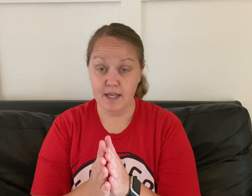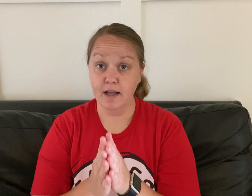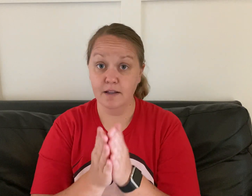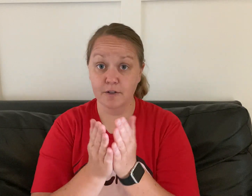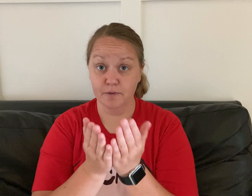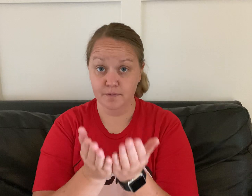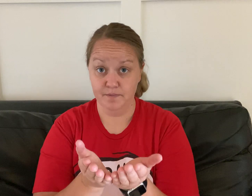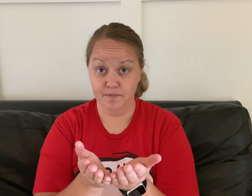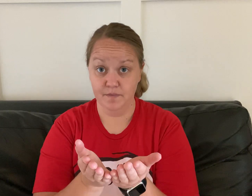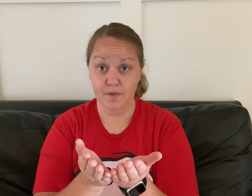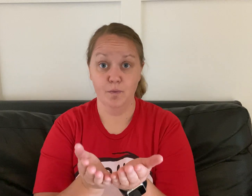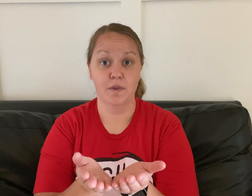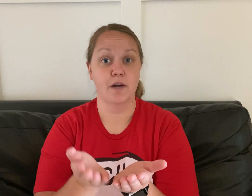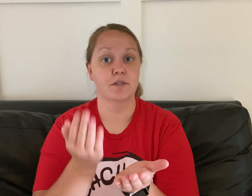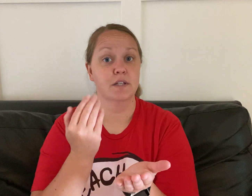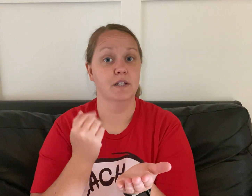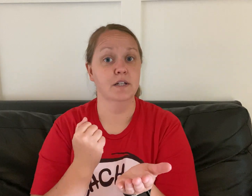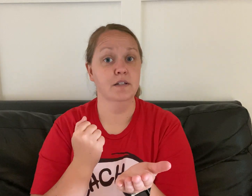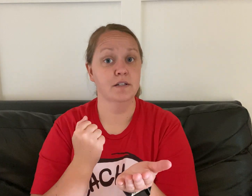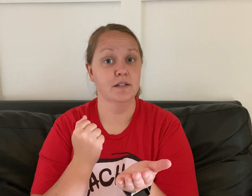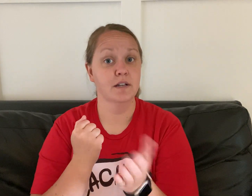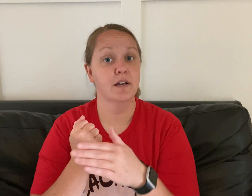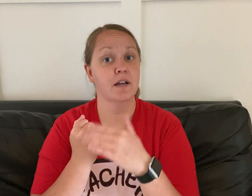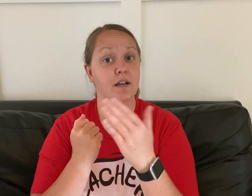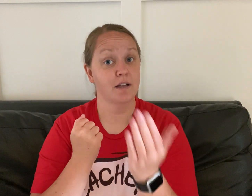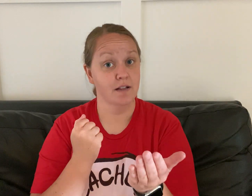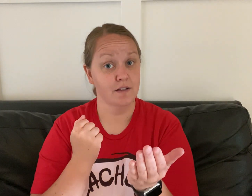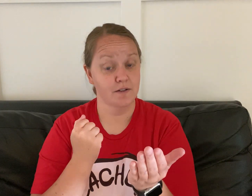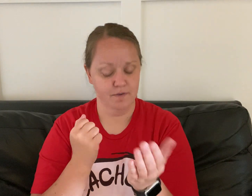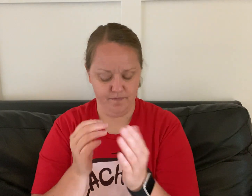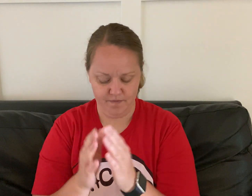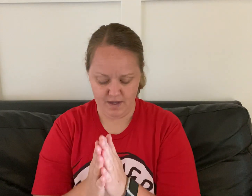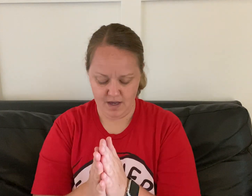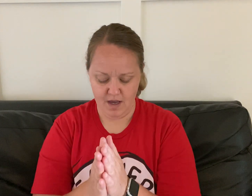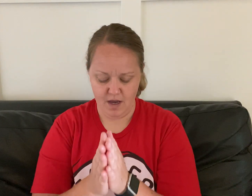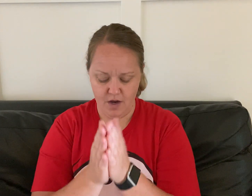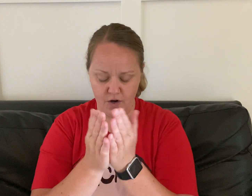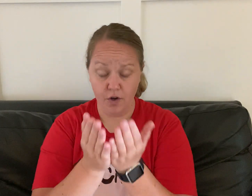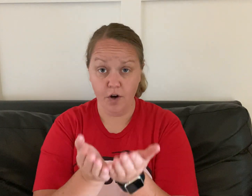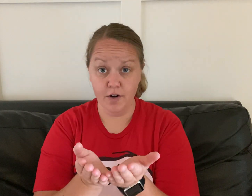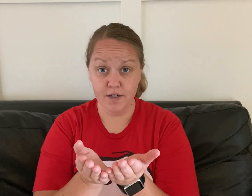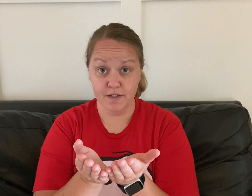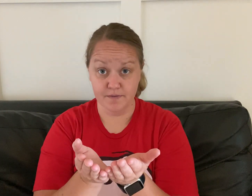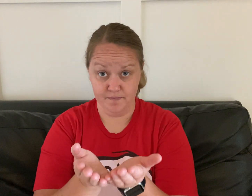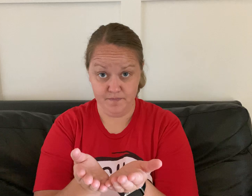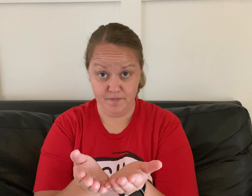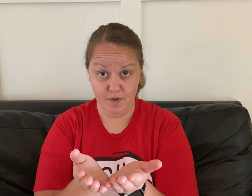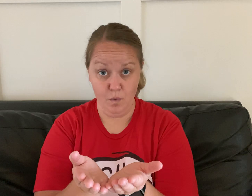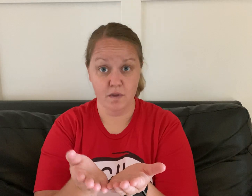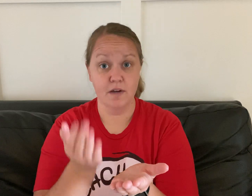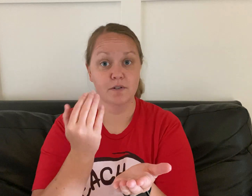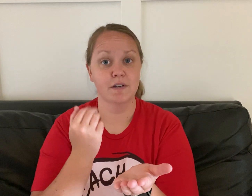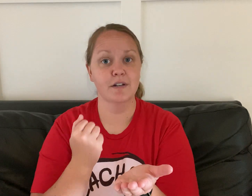yellow without y, garden without g,